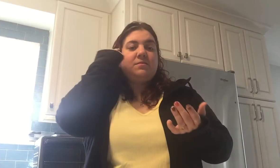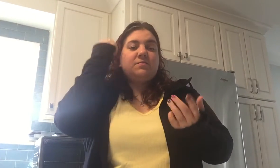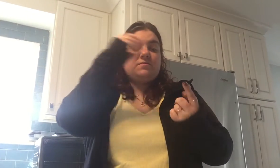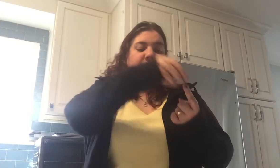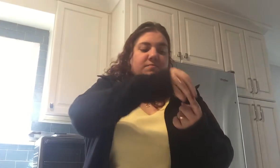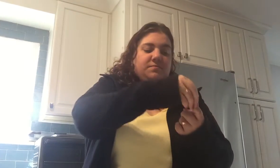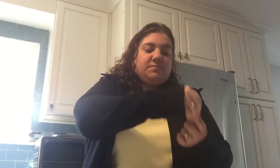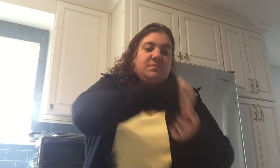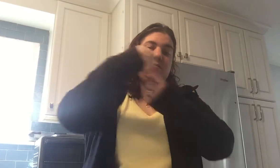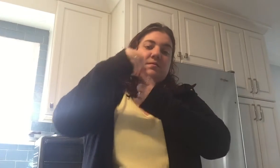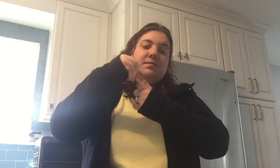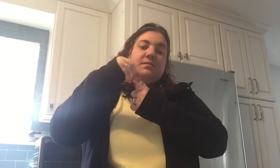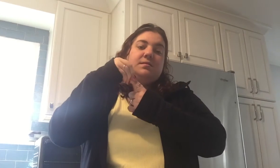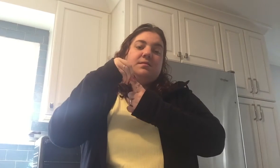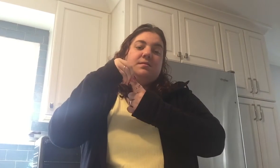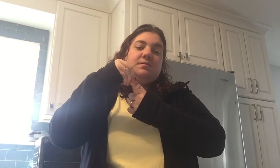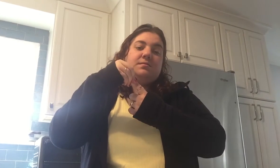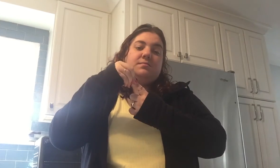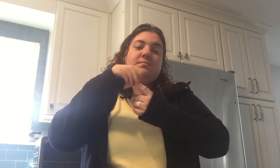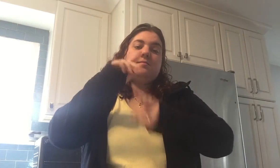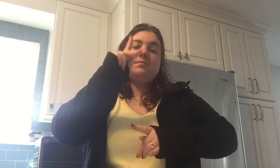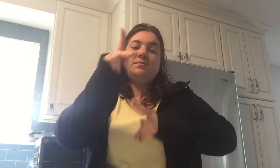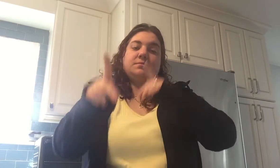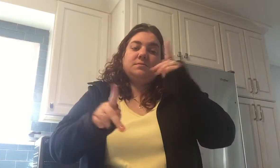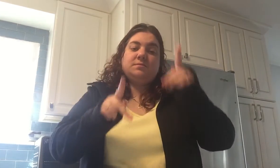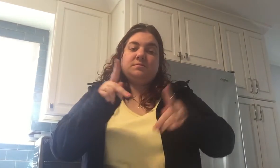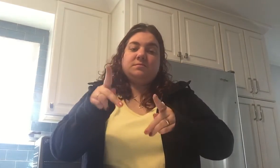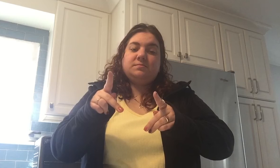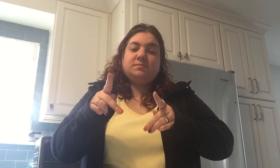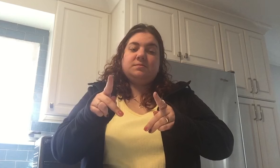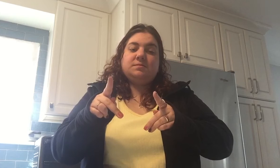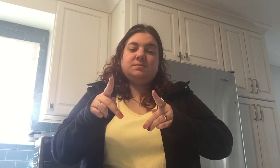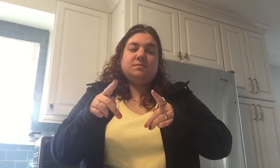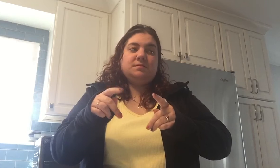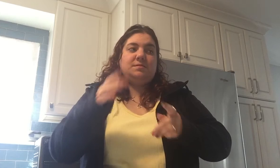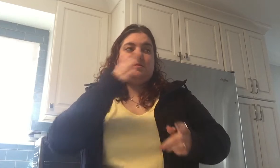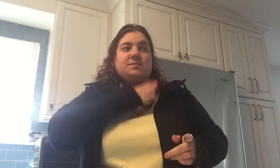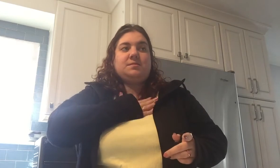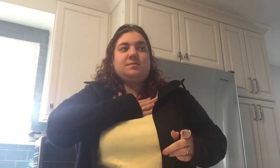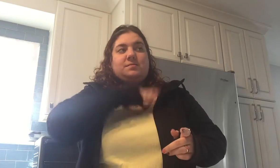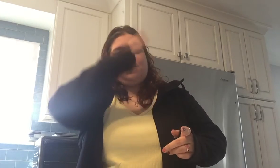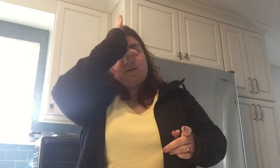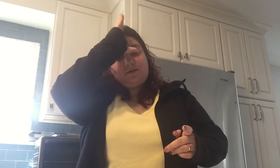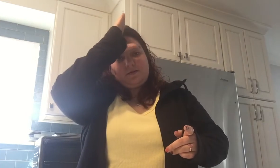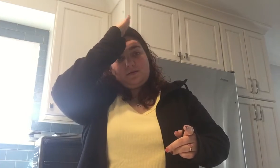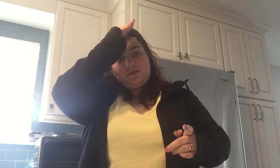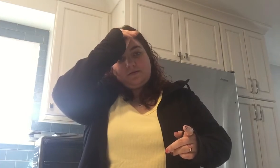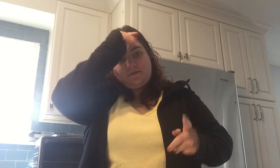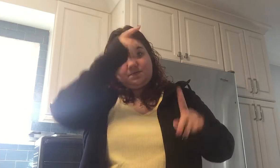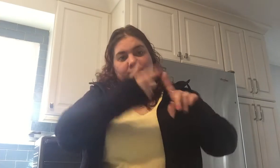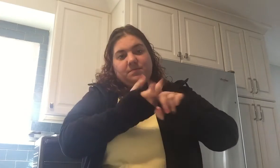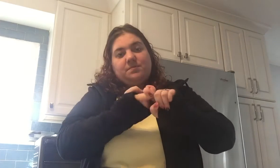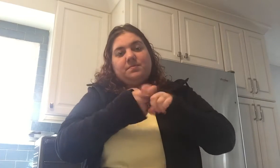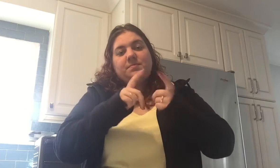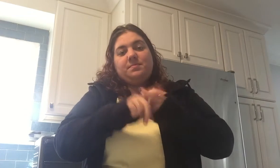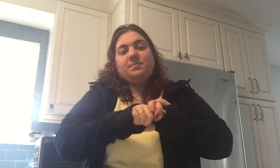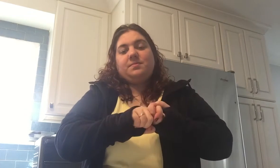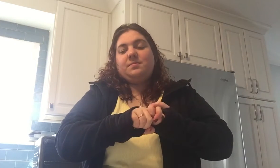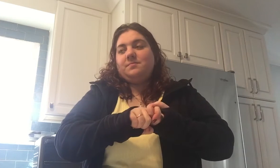This video Thank you.